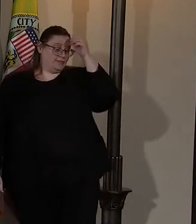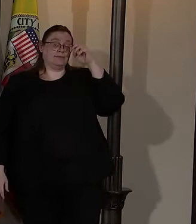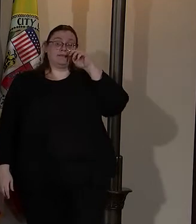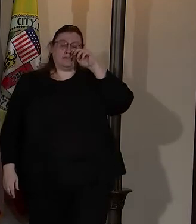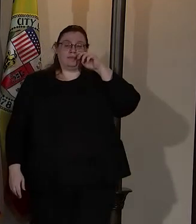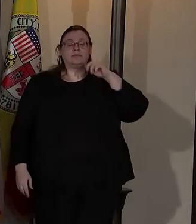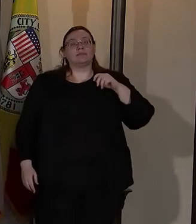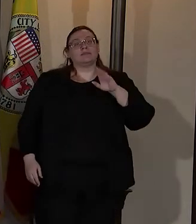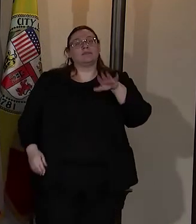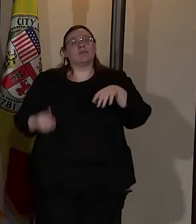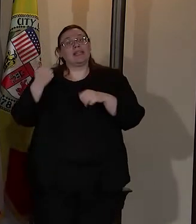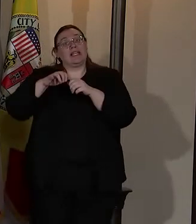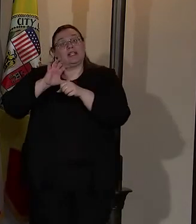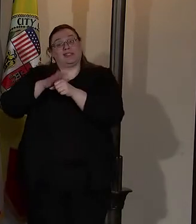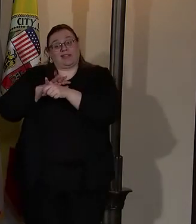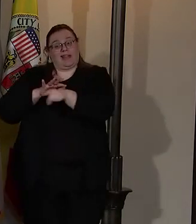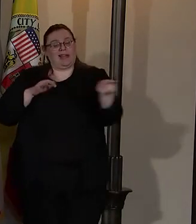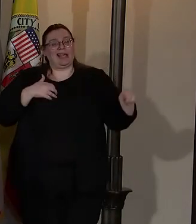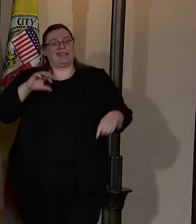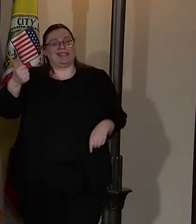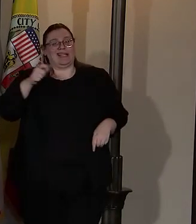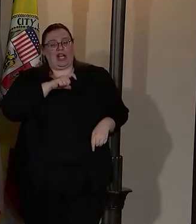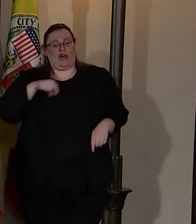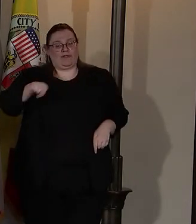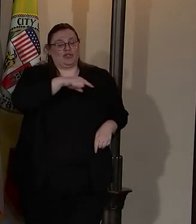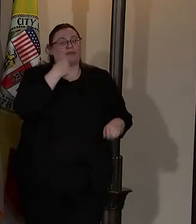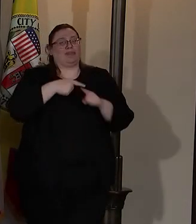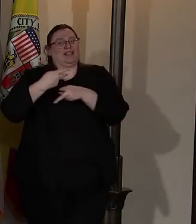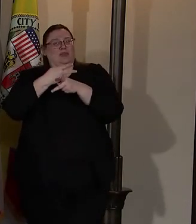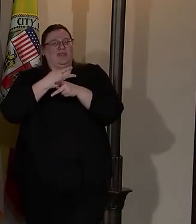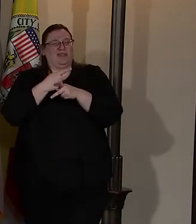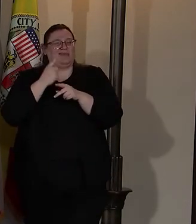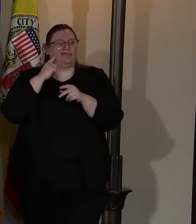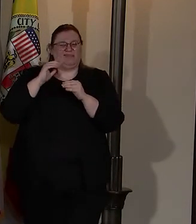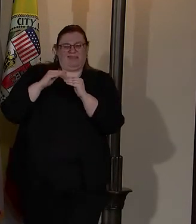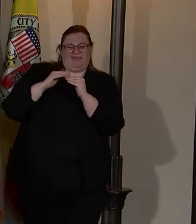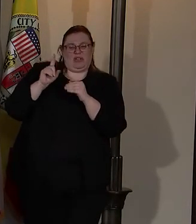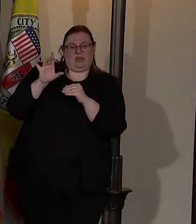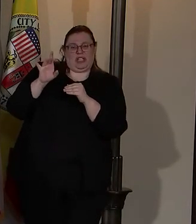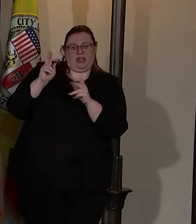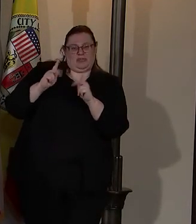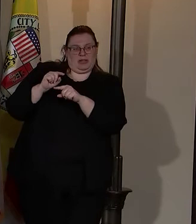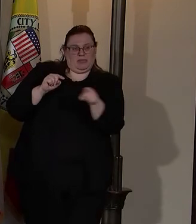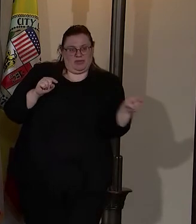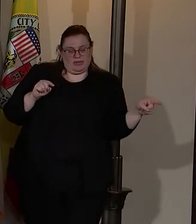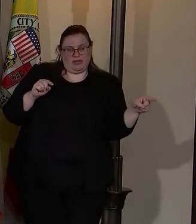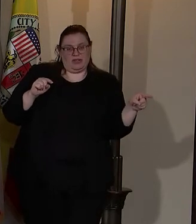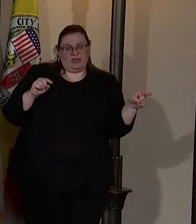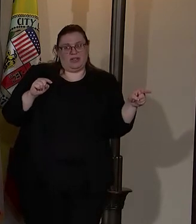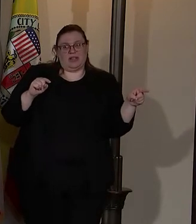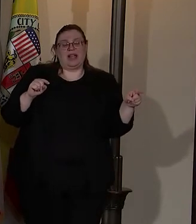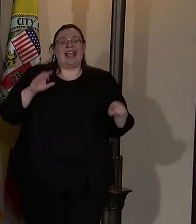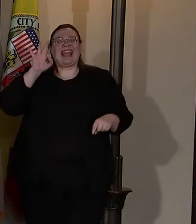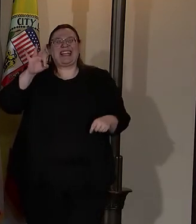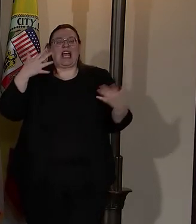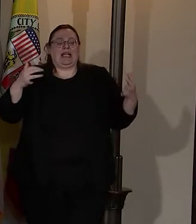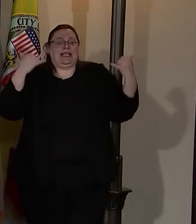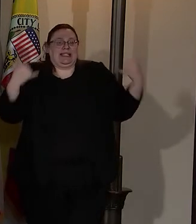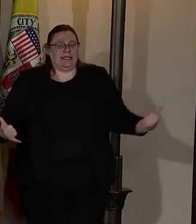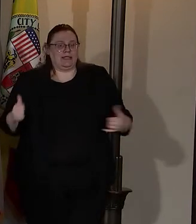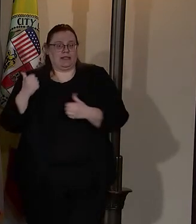So each of the sites has 10 officers plus supervision, so we're just over 100 personnel are in the nine existing sites.